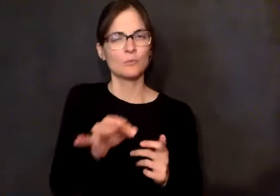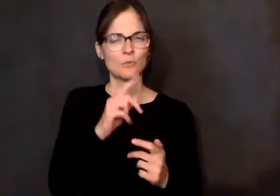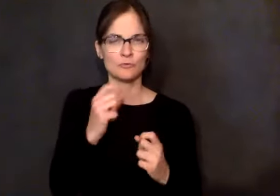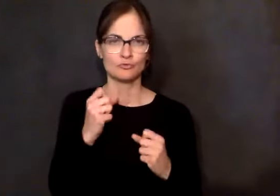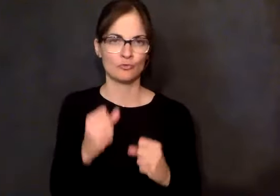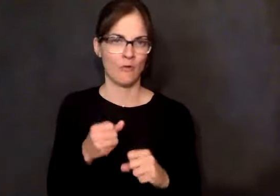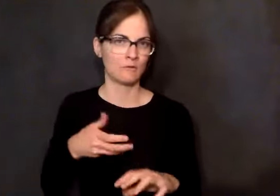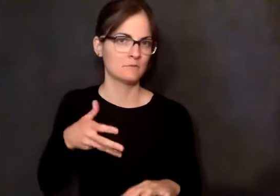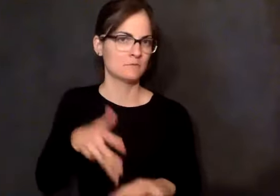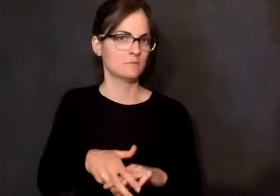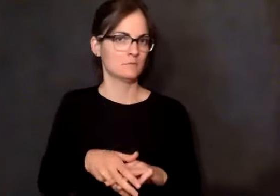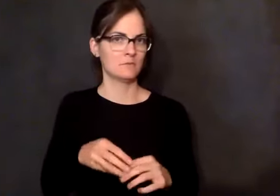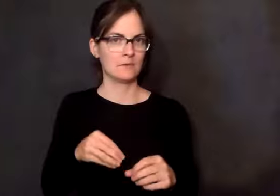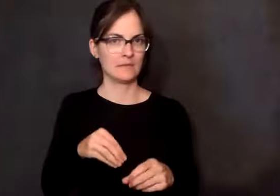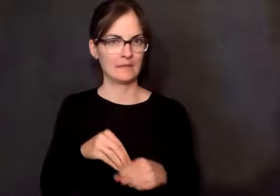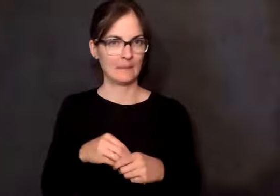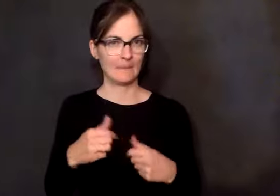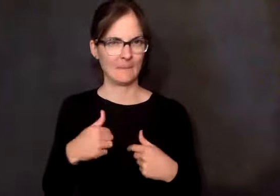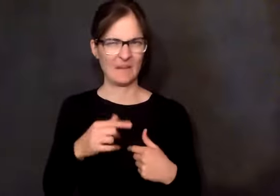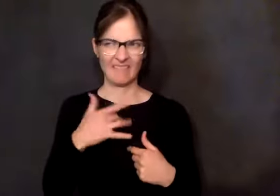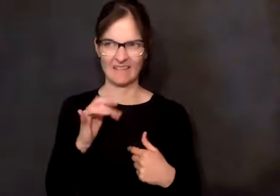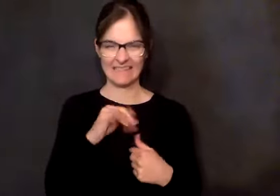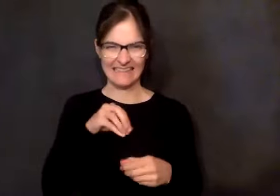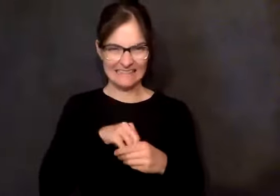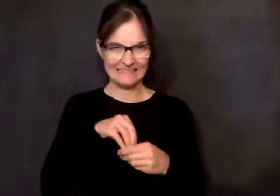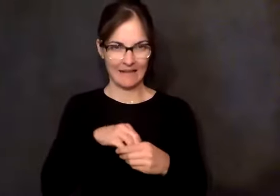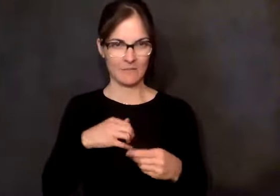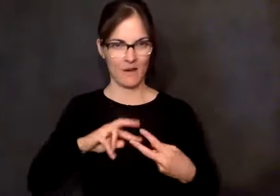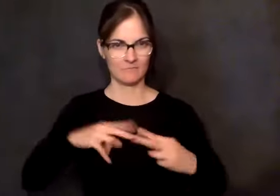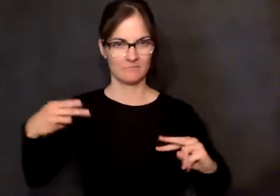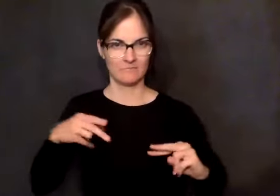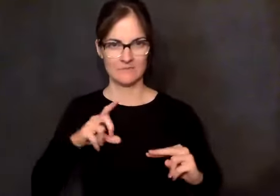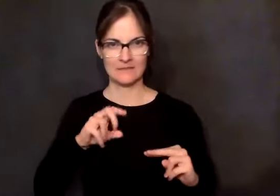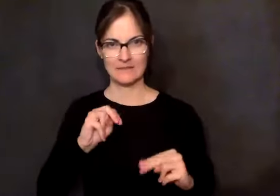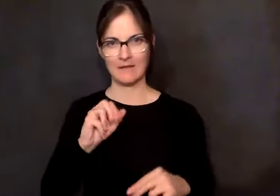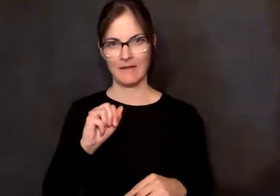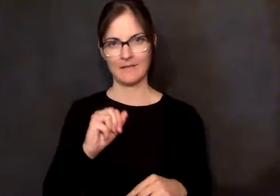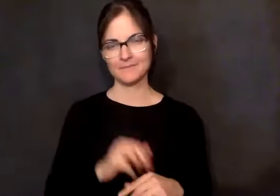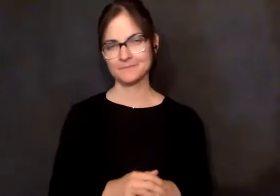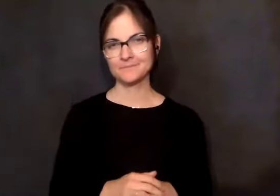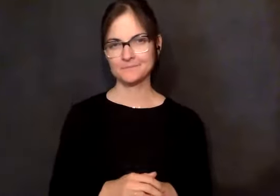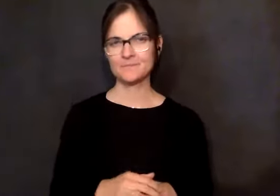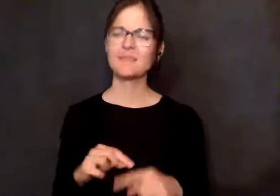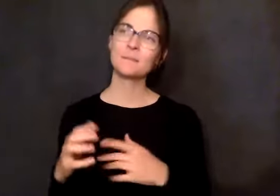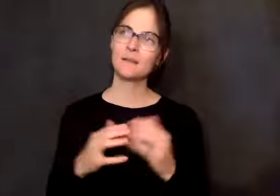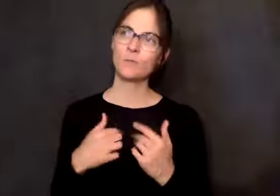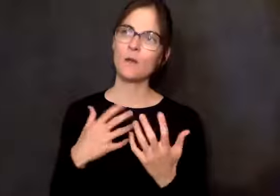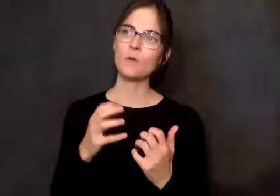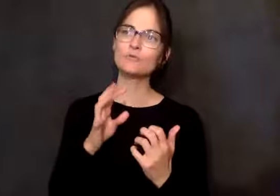And I just wanted to share, before I tell about the canoe story, I want to talk about something that happened in the process of working through these steps.